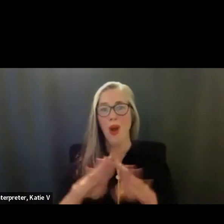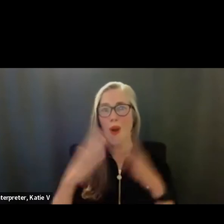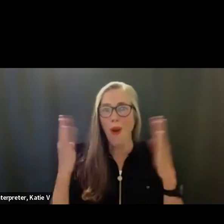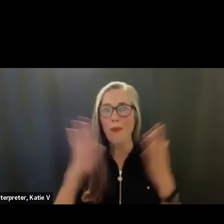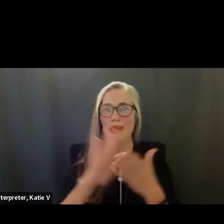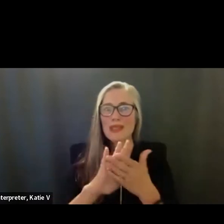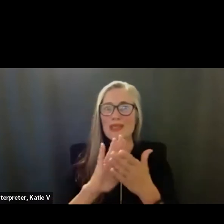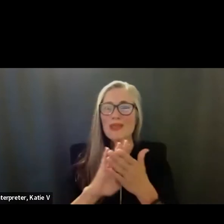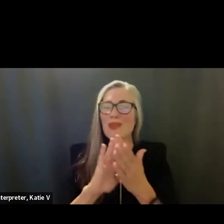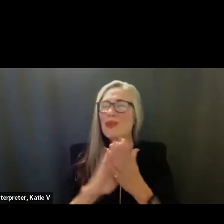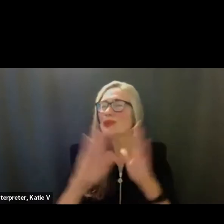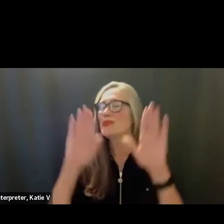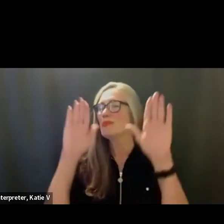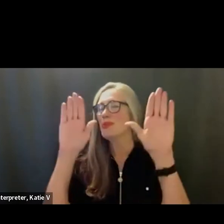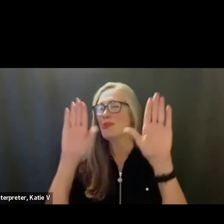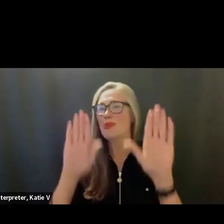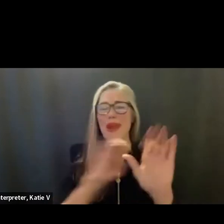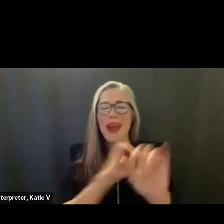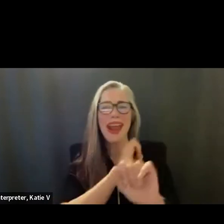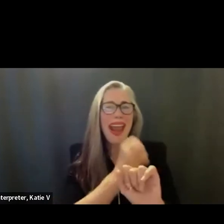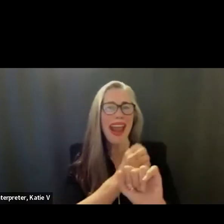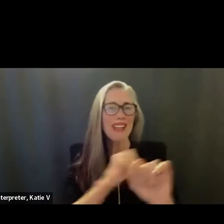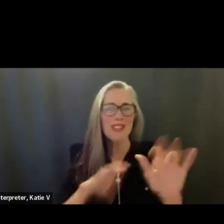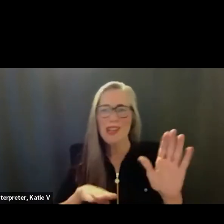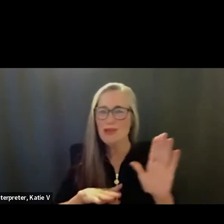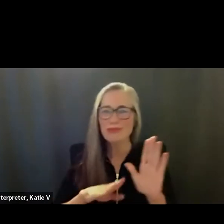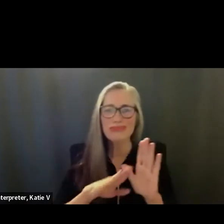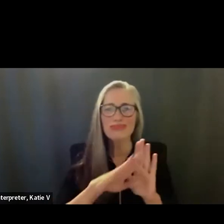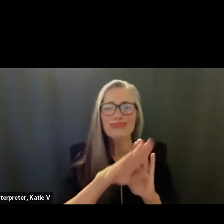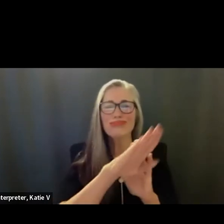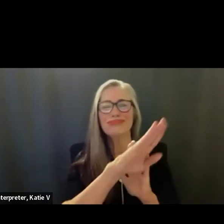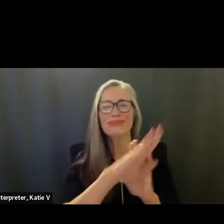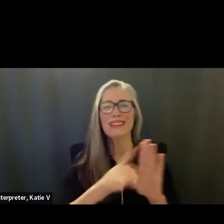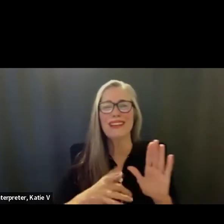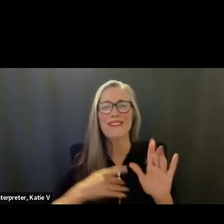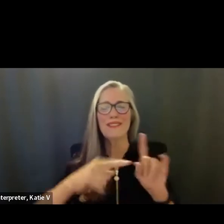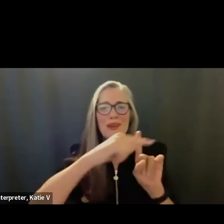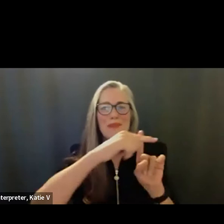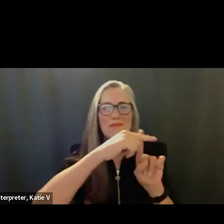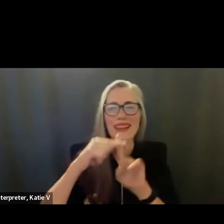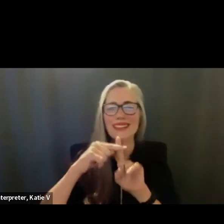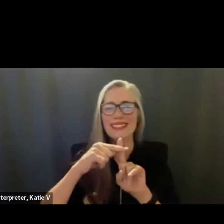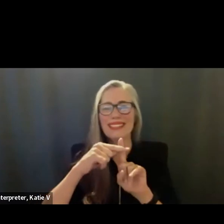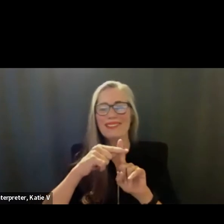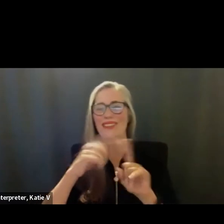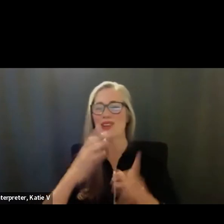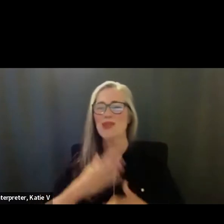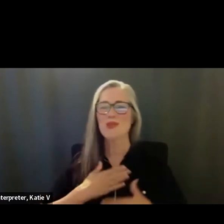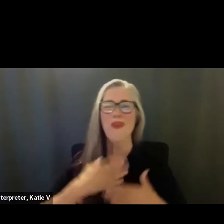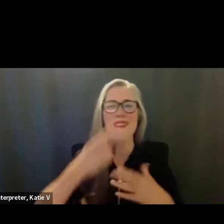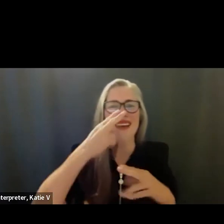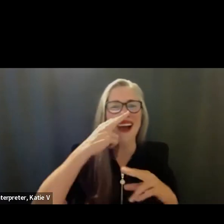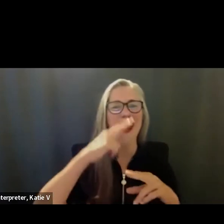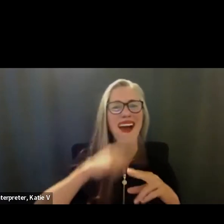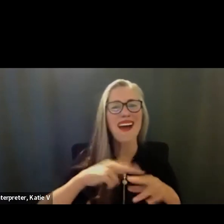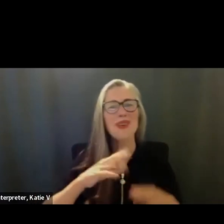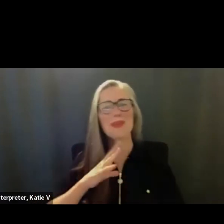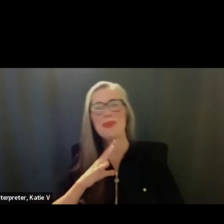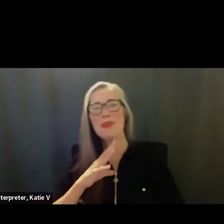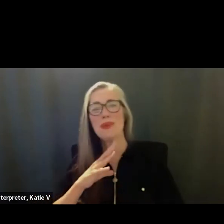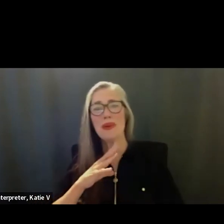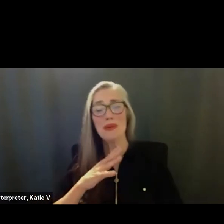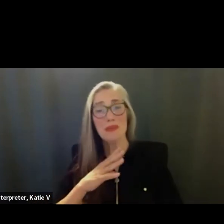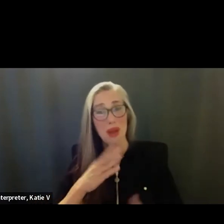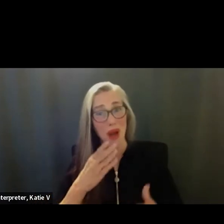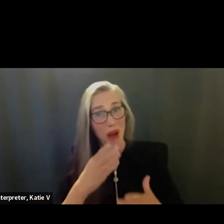schools. The energy has been kept up. Lots of positivity, lots of joy, lots of fun. It almost feels like